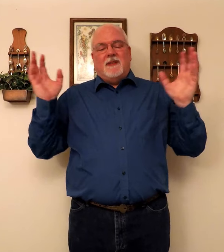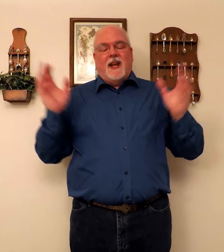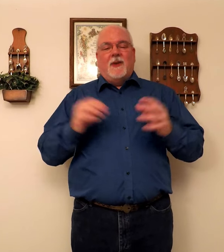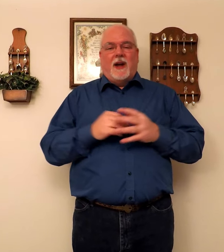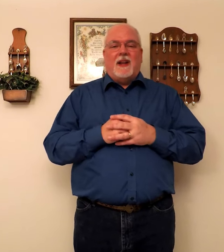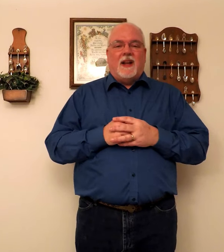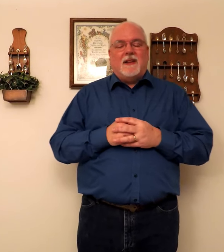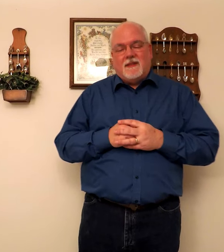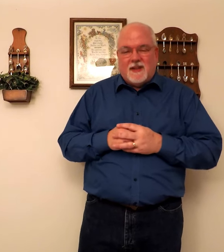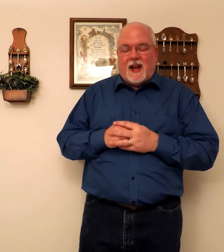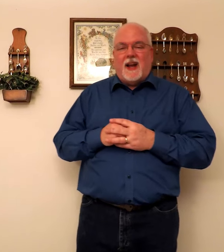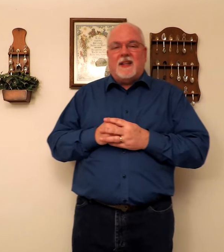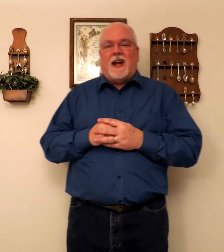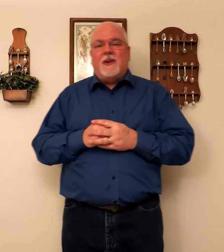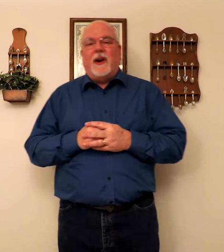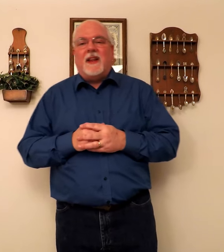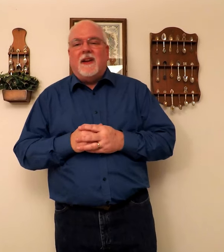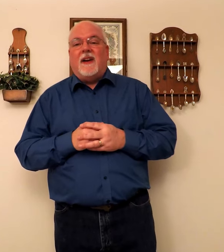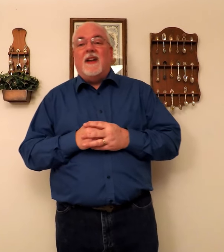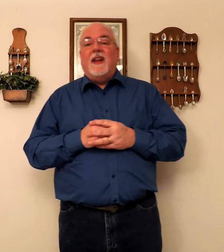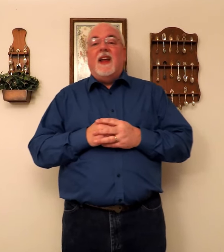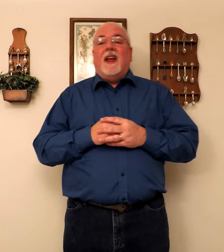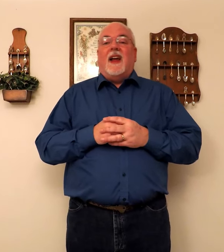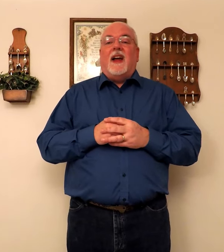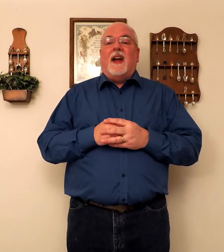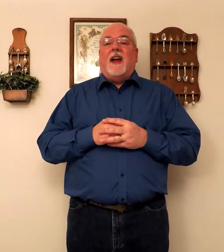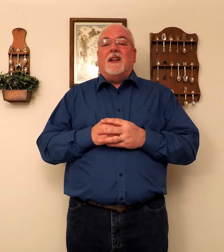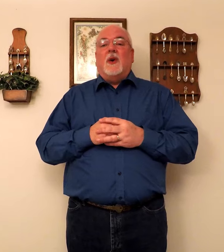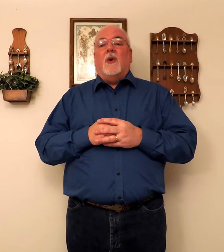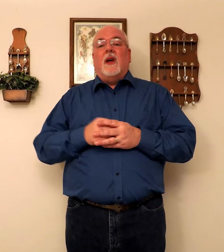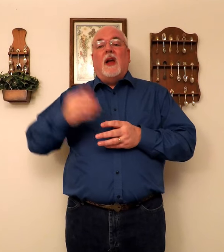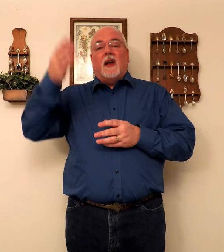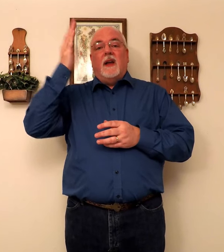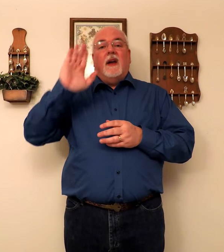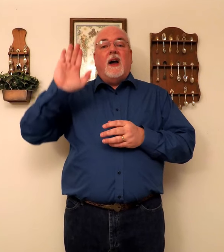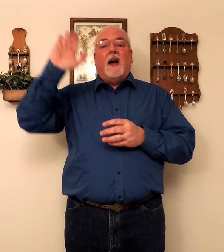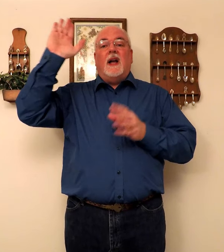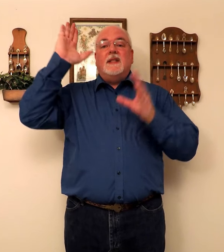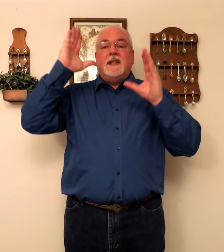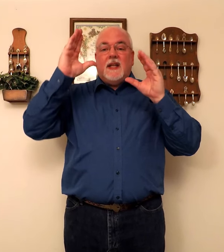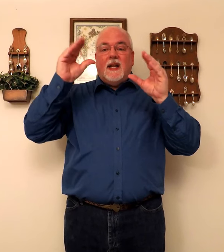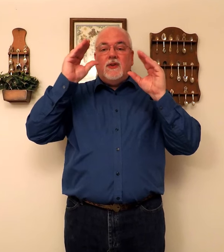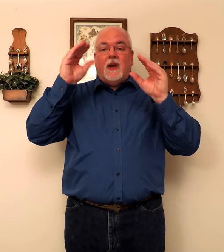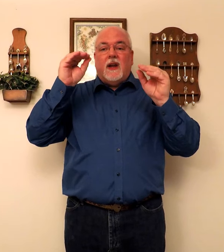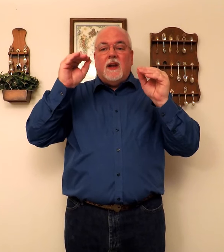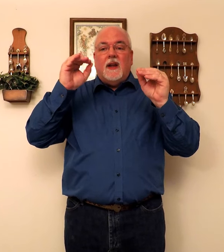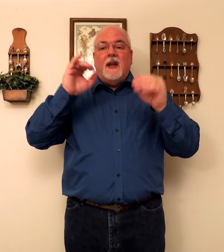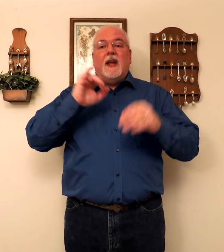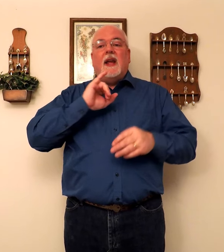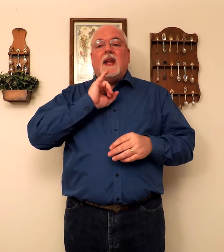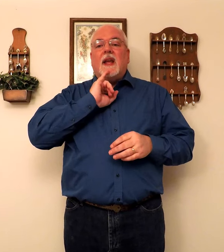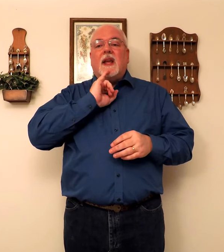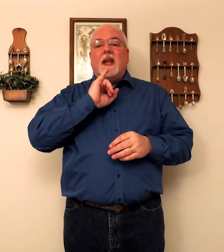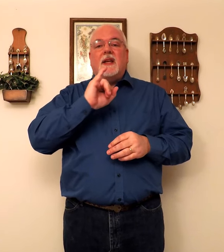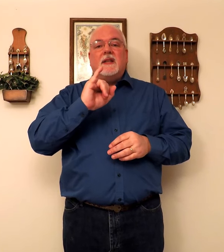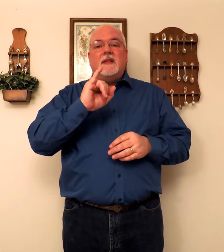anyway, I sidetracked there. So God's teaching is